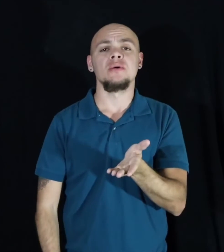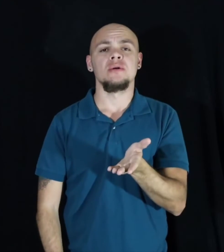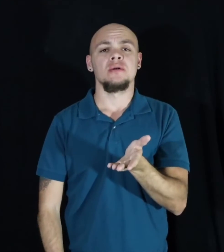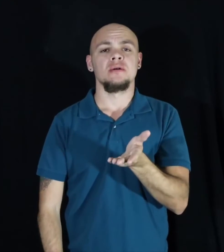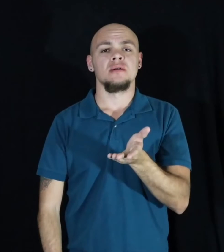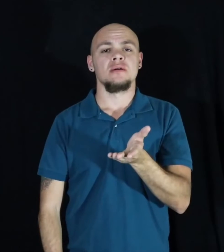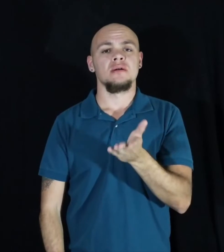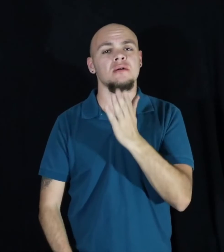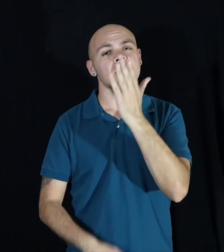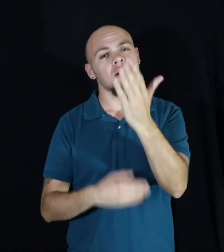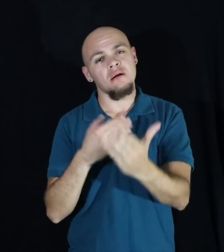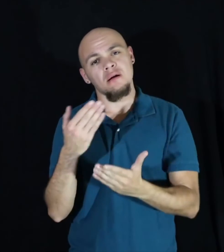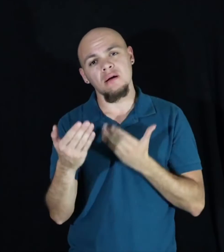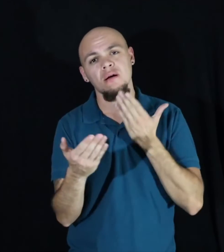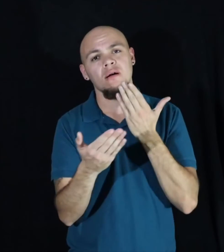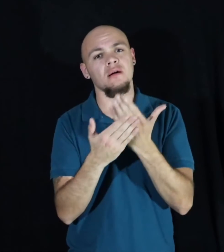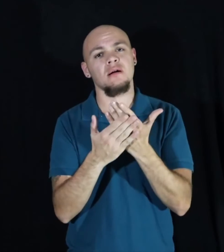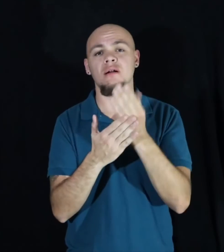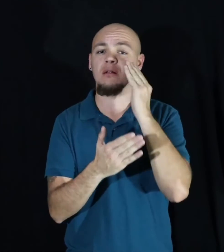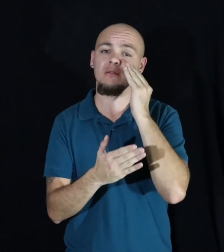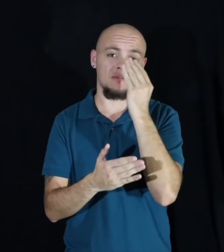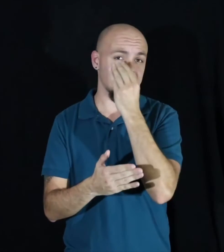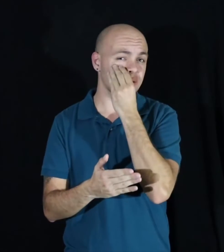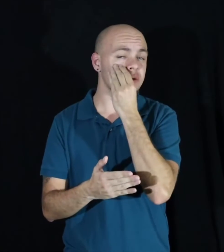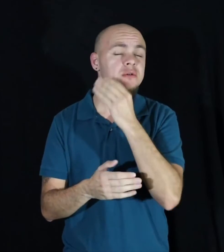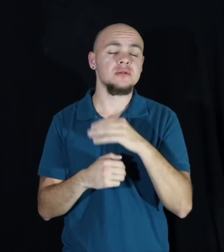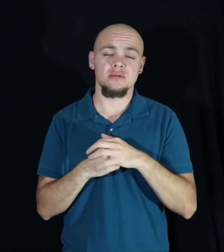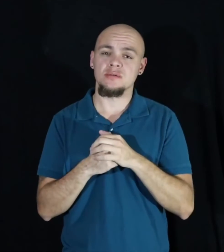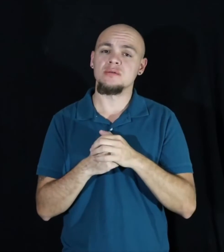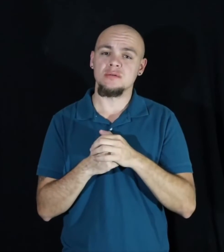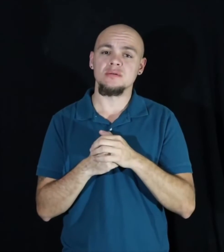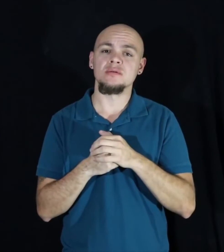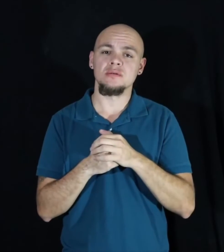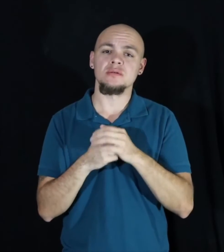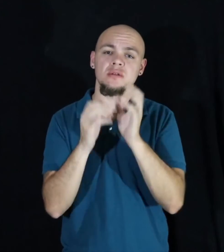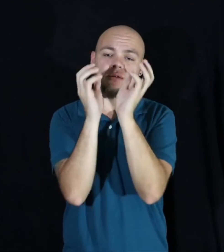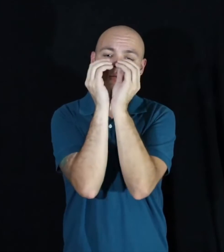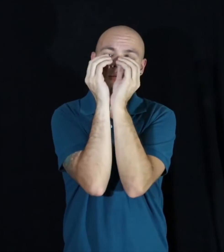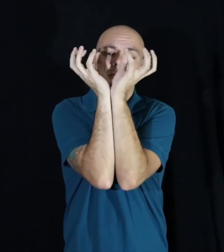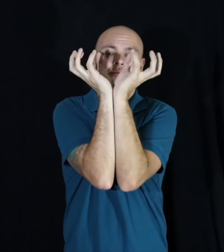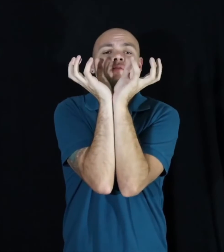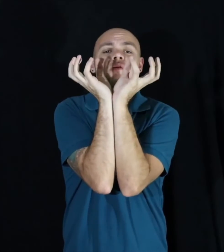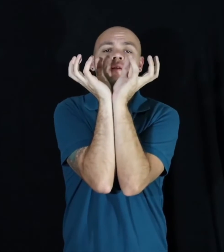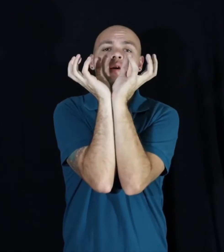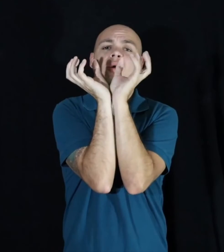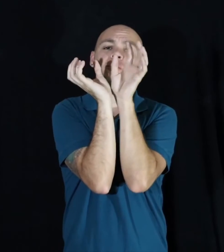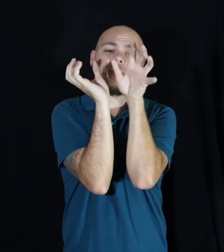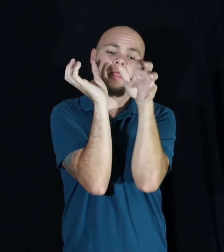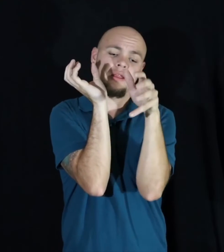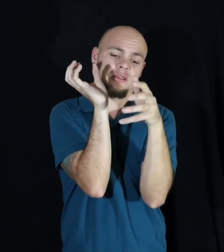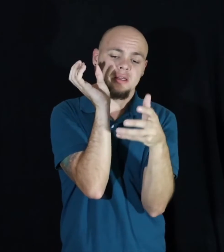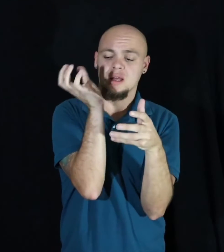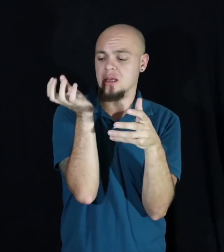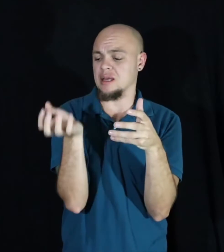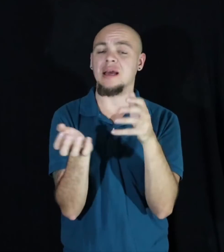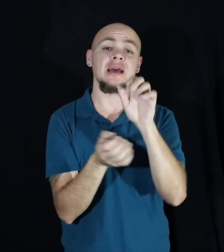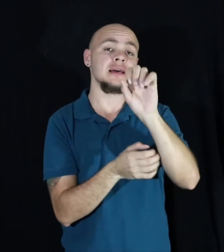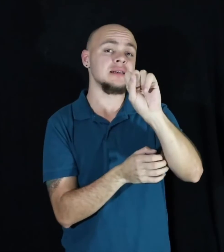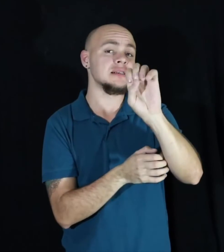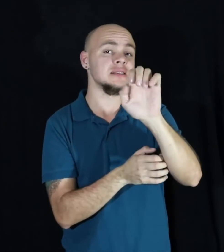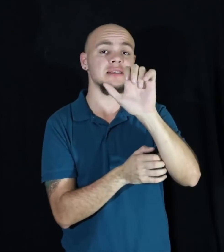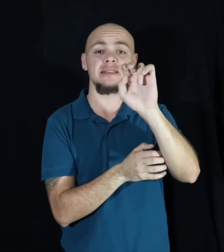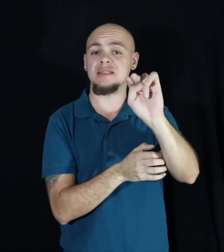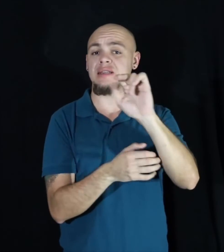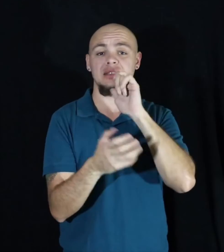We're all flowers, wilting away. And when our seasons do not match our